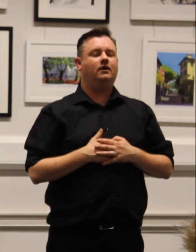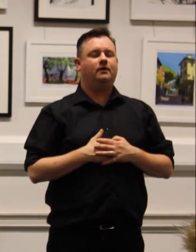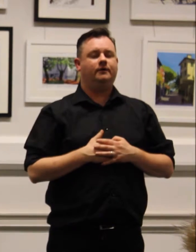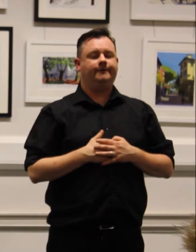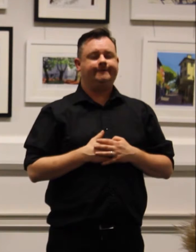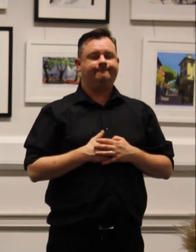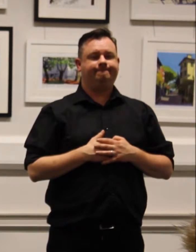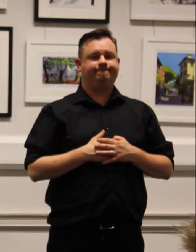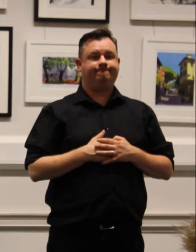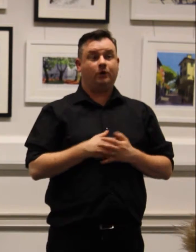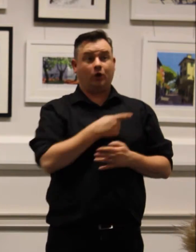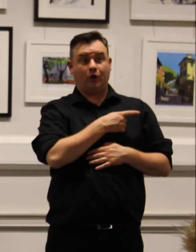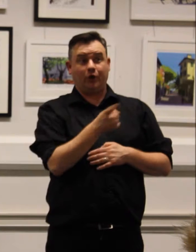You think we're odd.